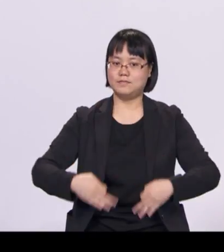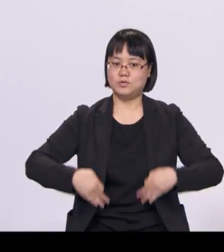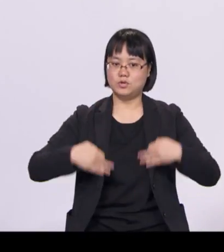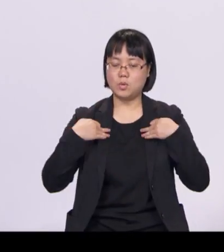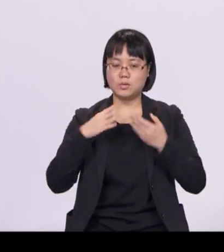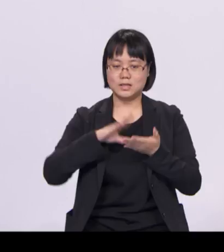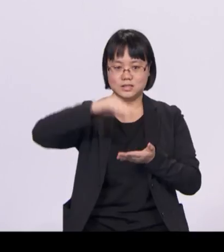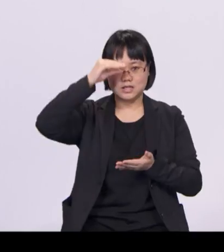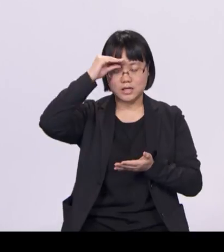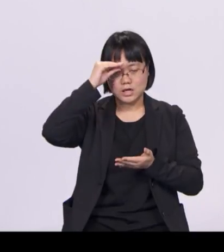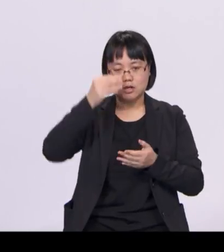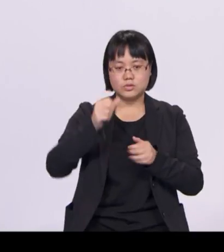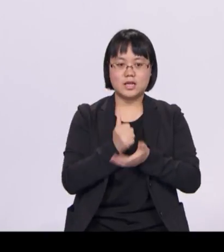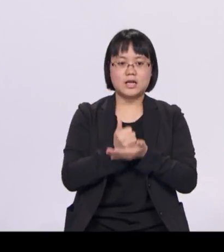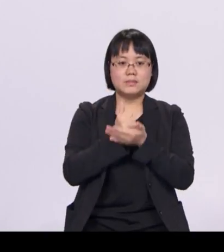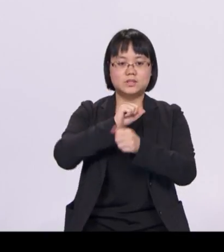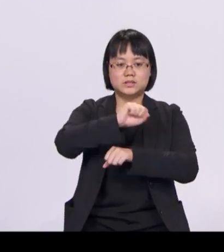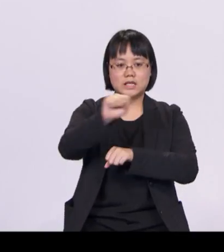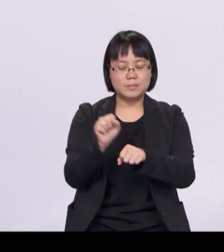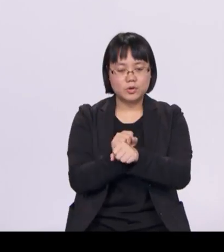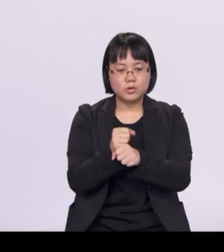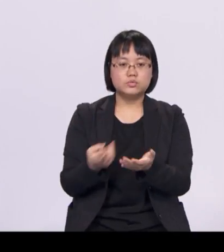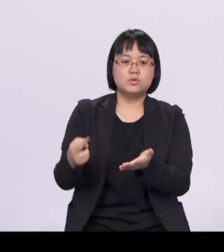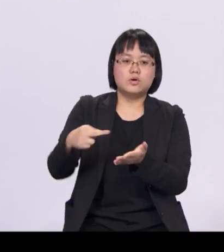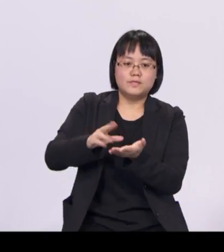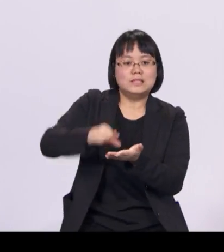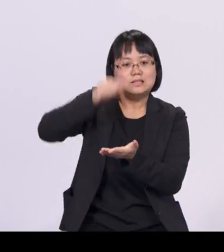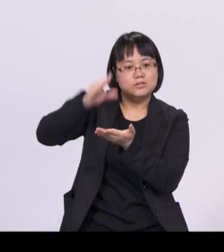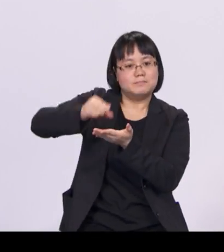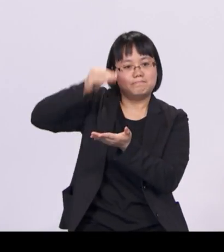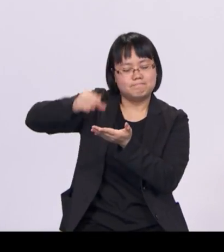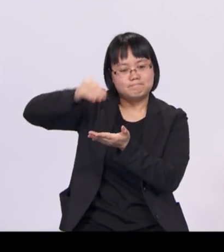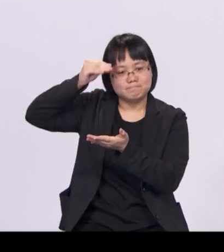and up-skill, so that they can access good jobs and thrive in a new economy.